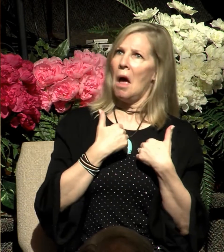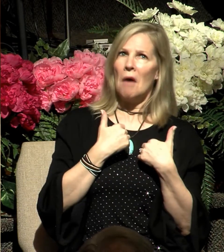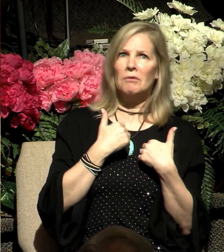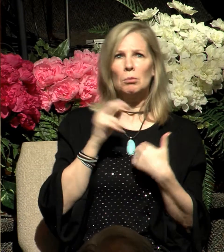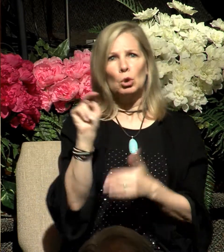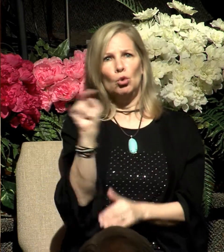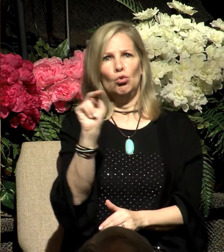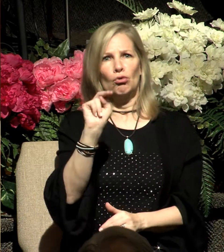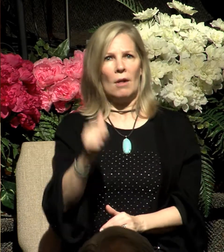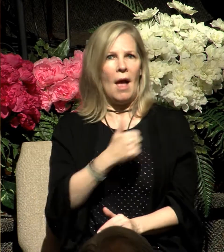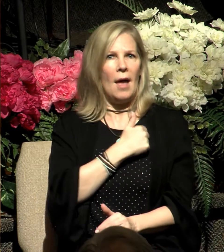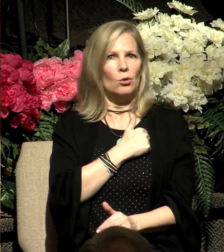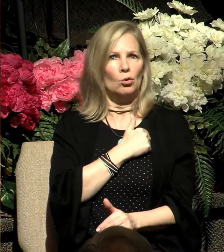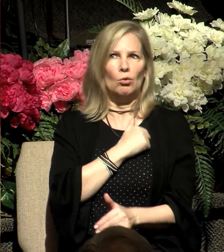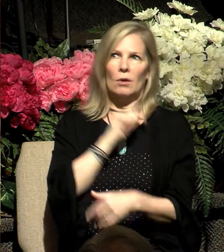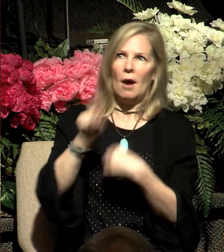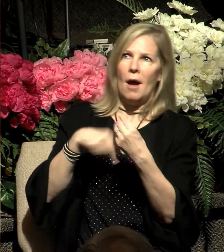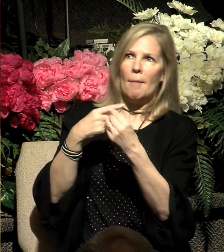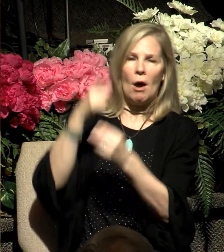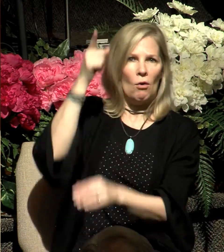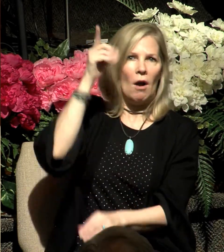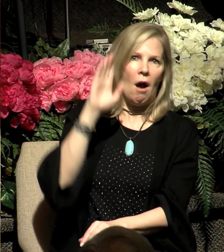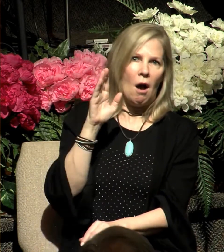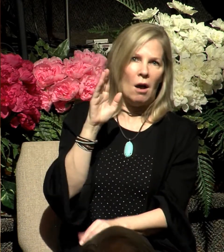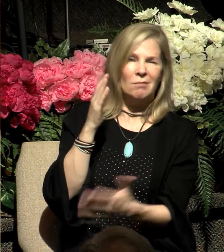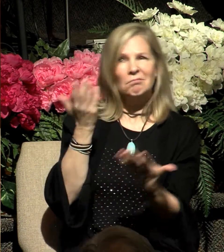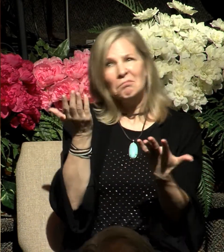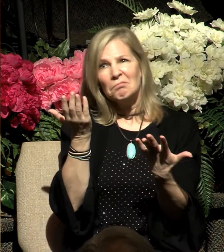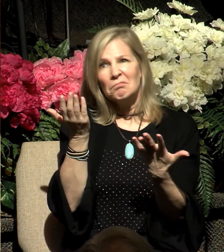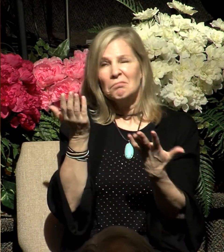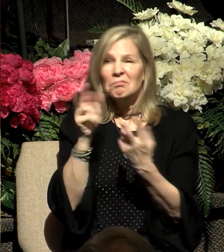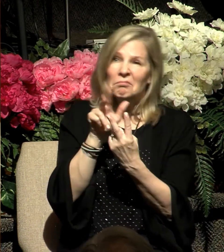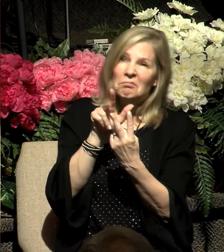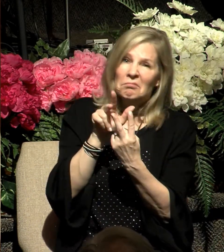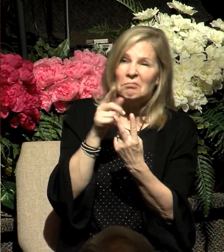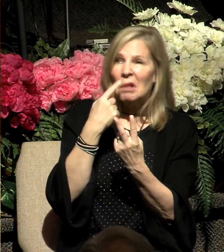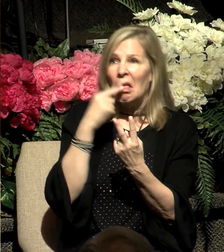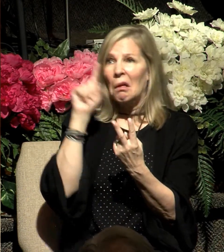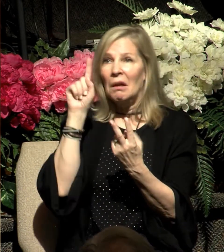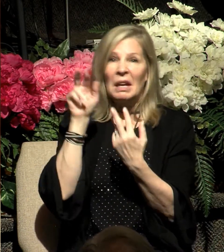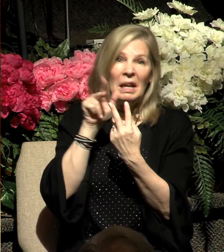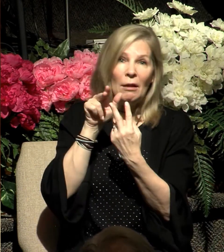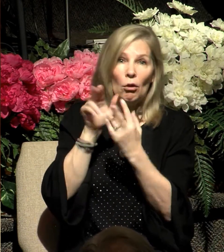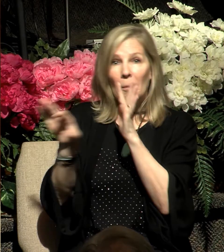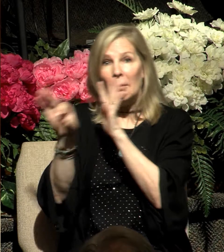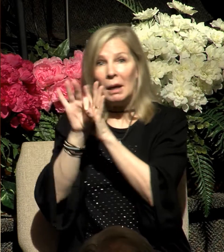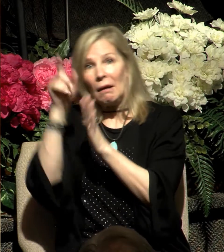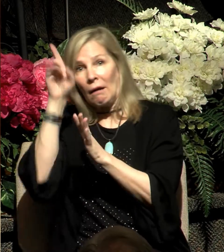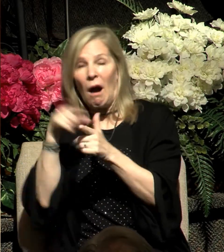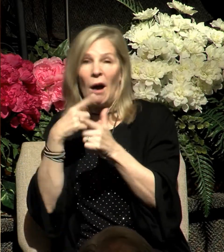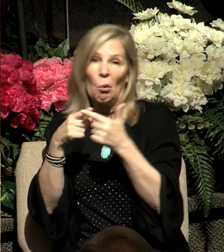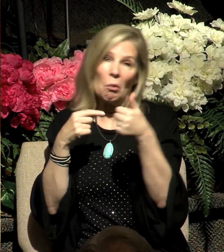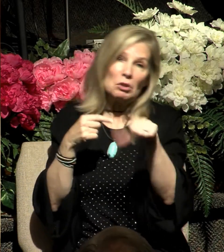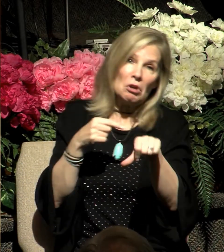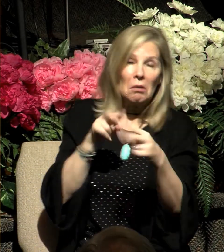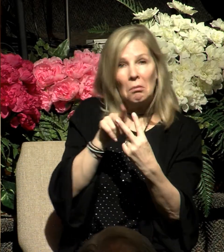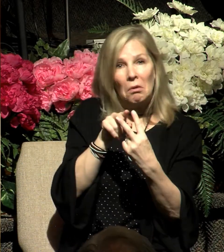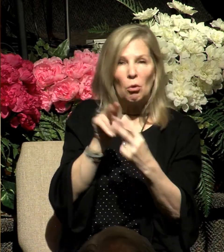towards God, which can go either one way or another. That's not what the scripture teaches. The scripture teaches that we were